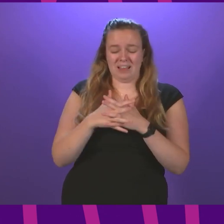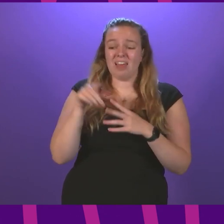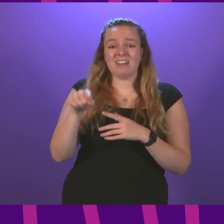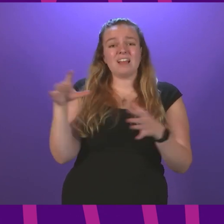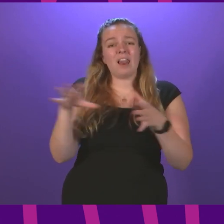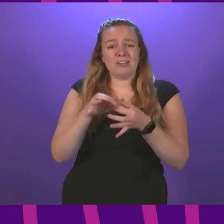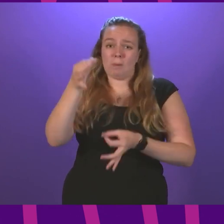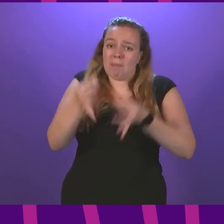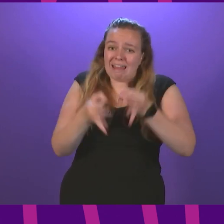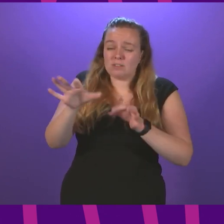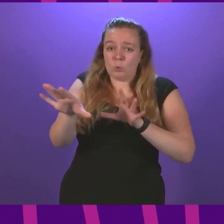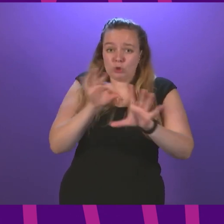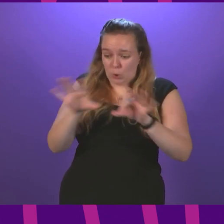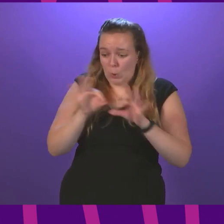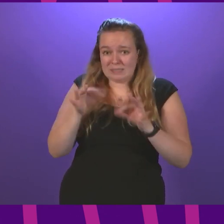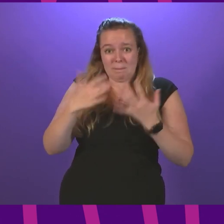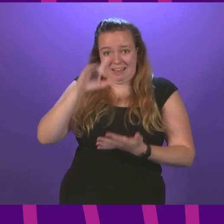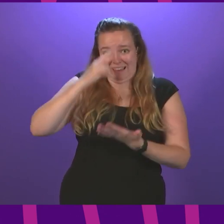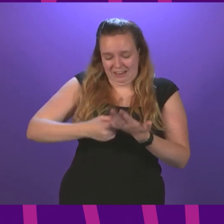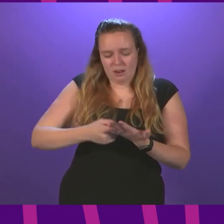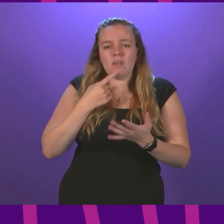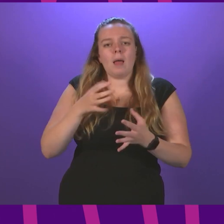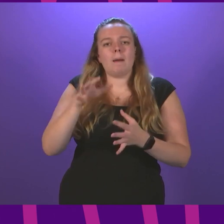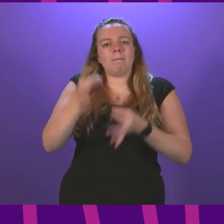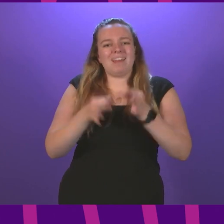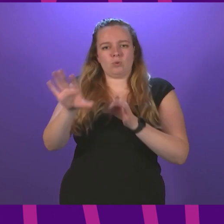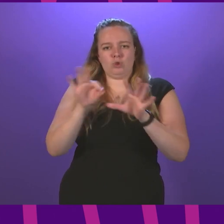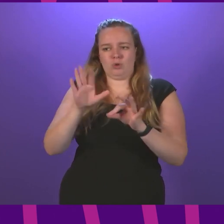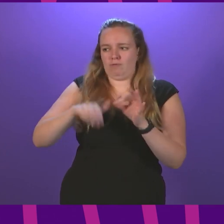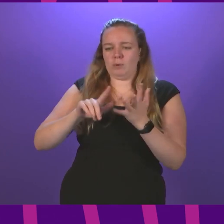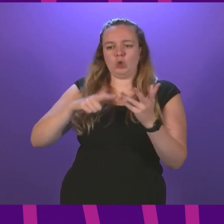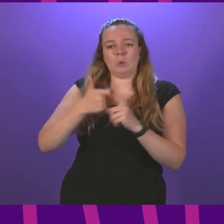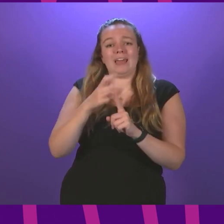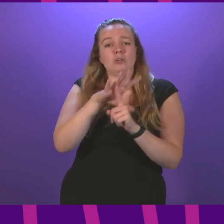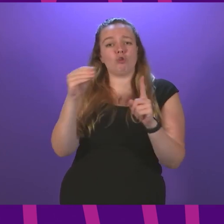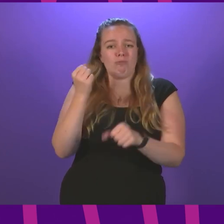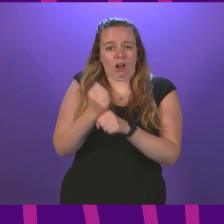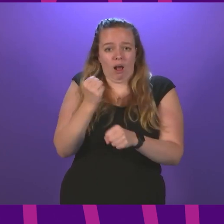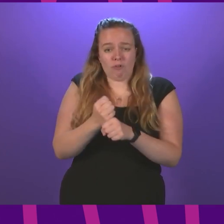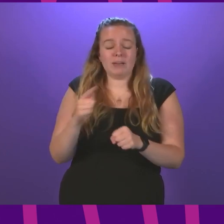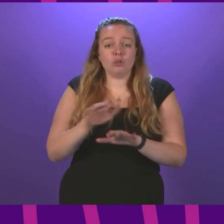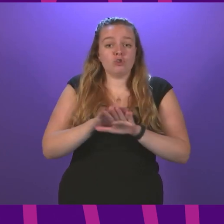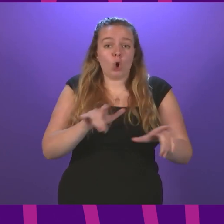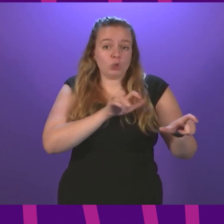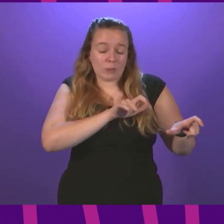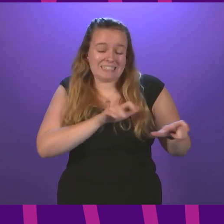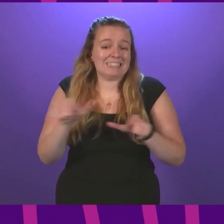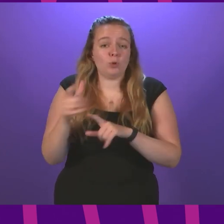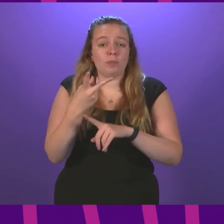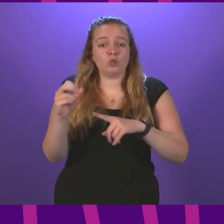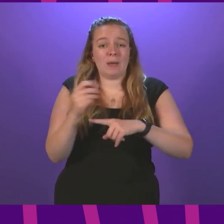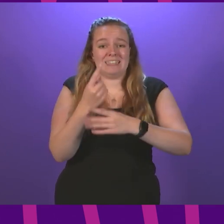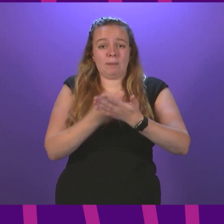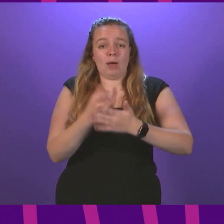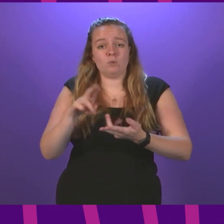choices that are being made. The political choice of the UK Tory government at the moment is not to continue the £20